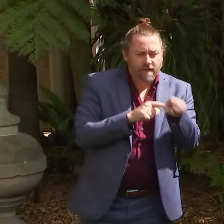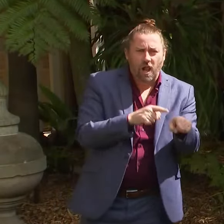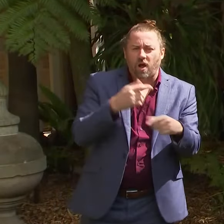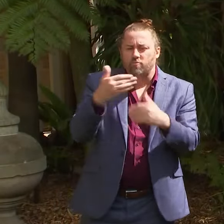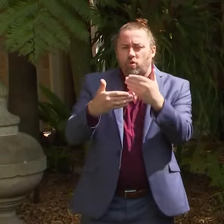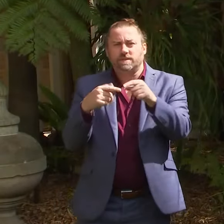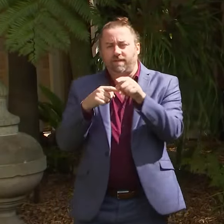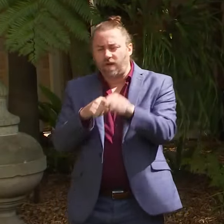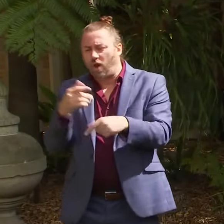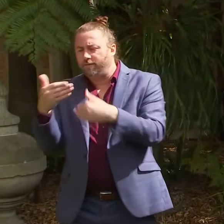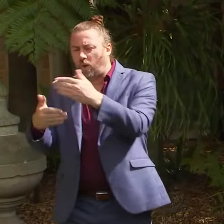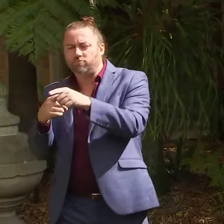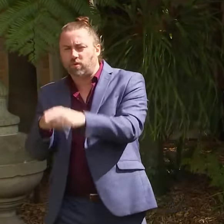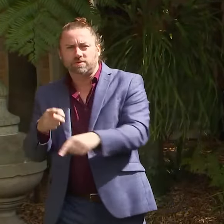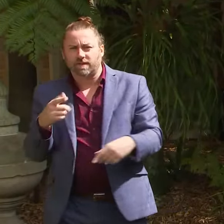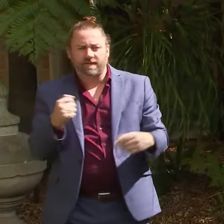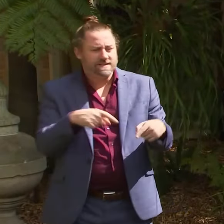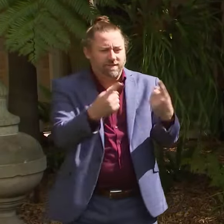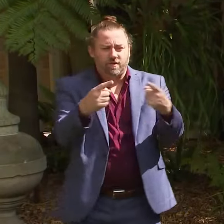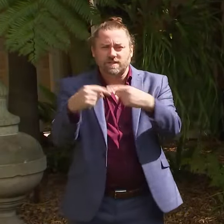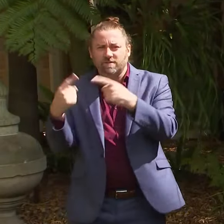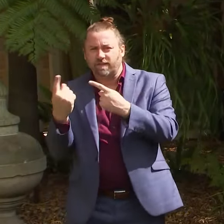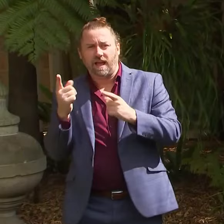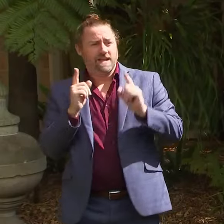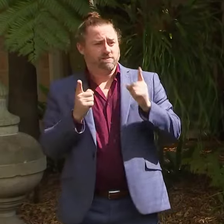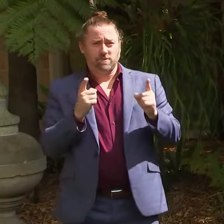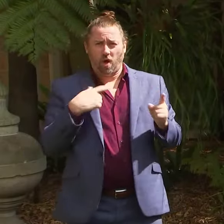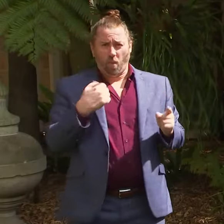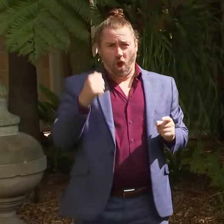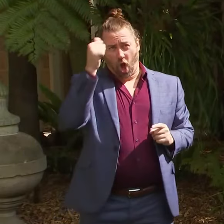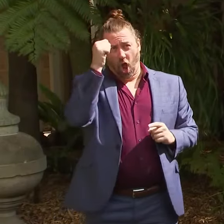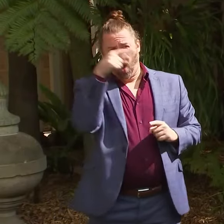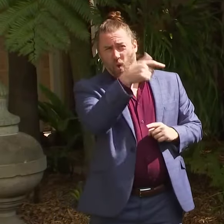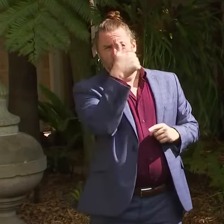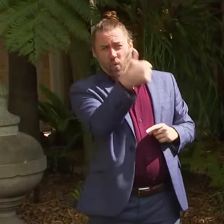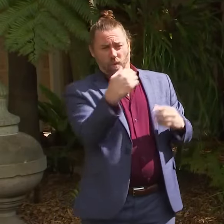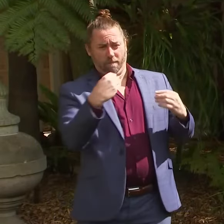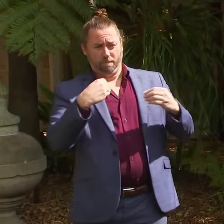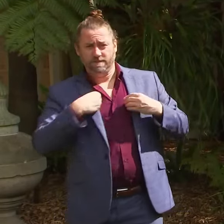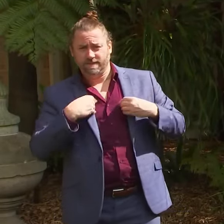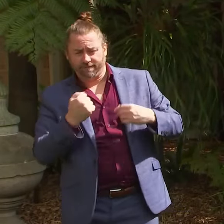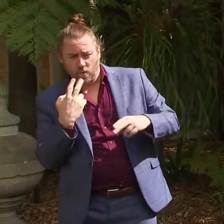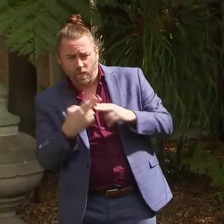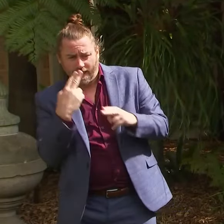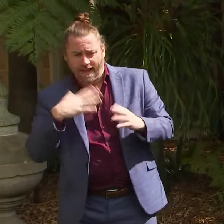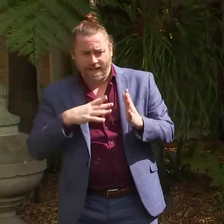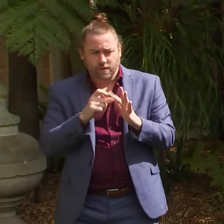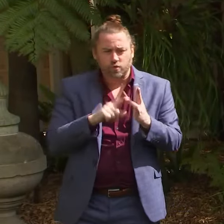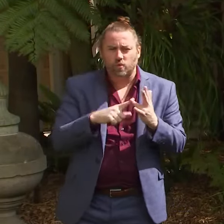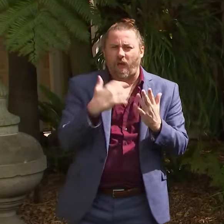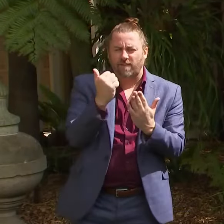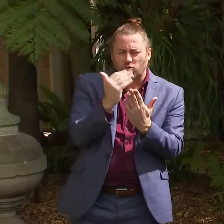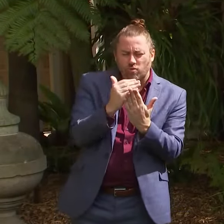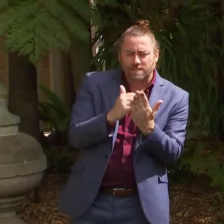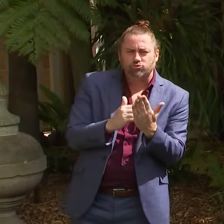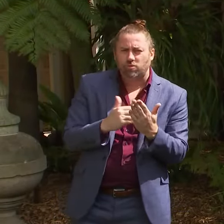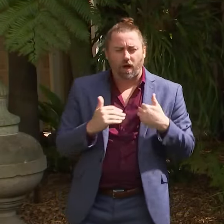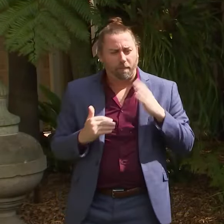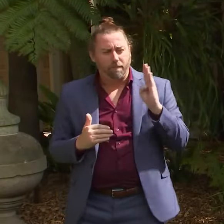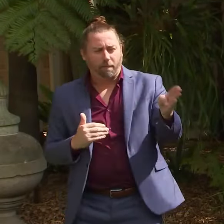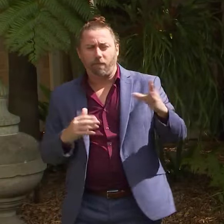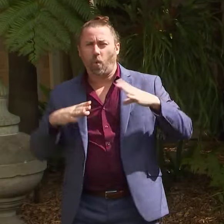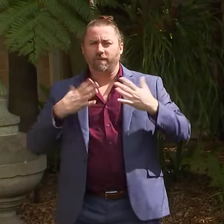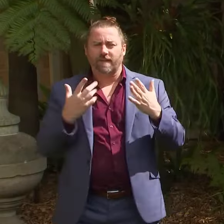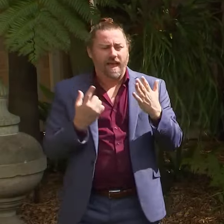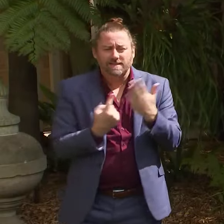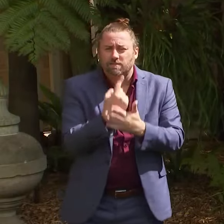across every government agency. and it, you know, there's a whole range of criteria that has to be met in relation to that. So